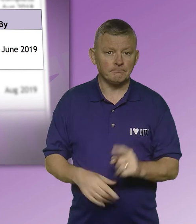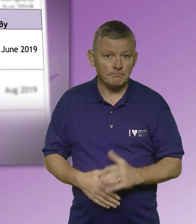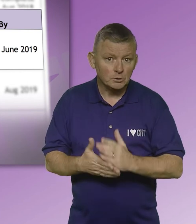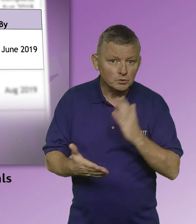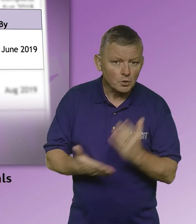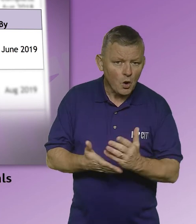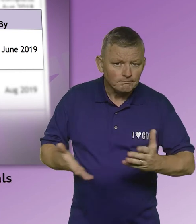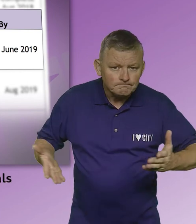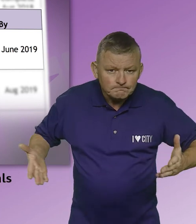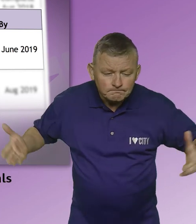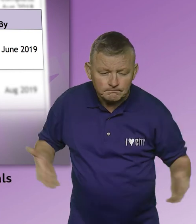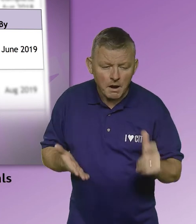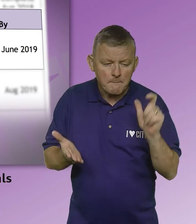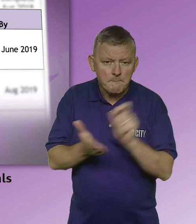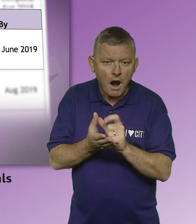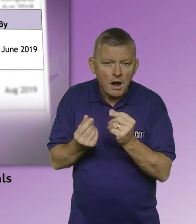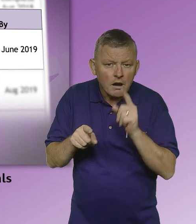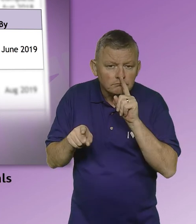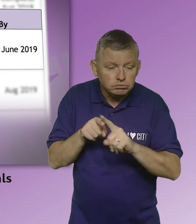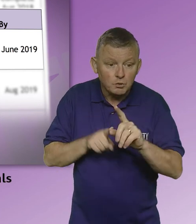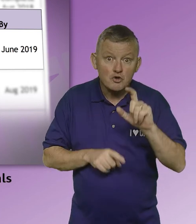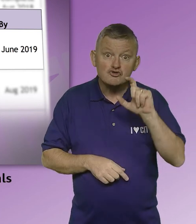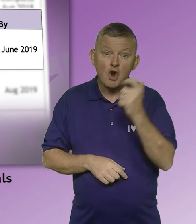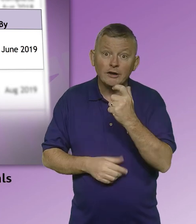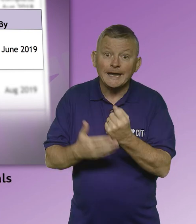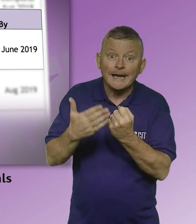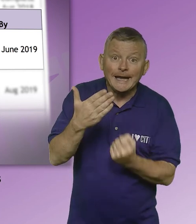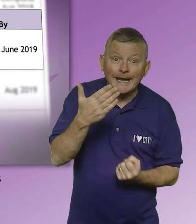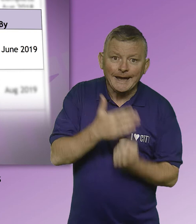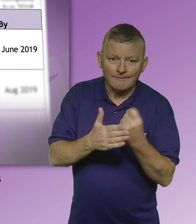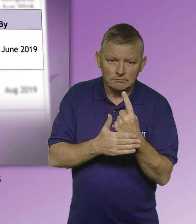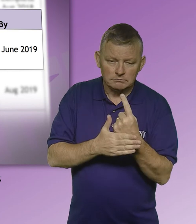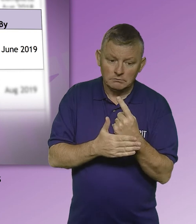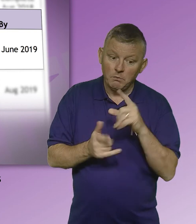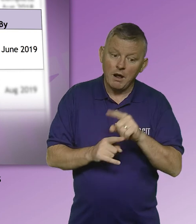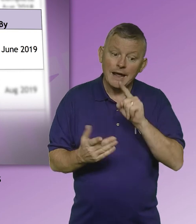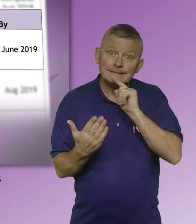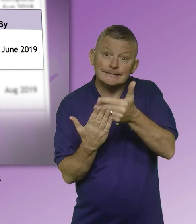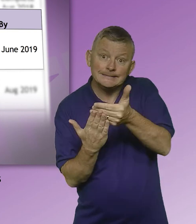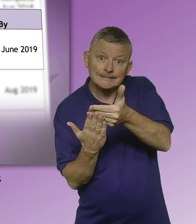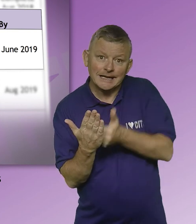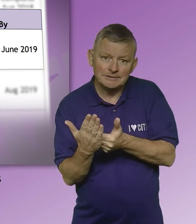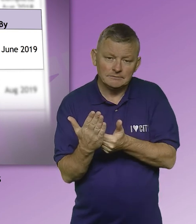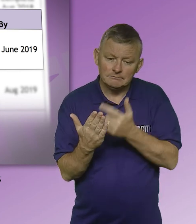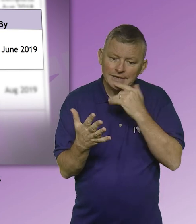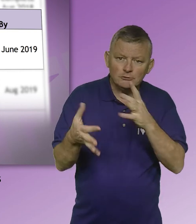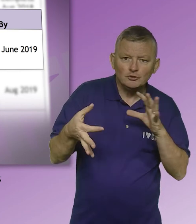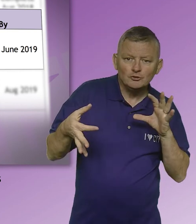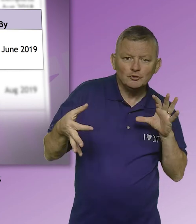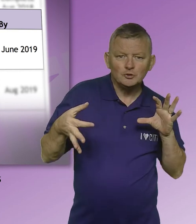Ensure promotional and marketing materials for all college events include the statement Please contact us if you require a BSL